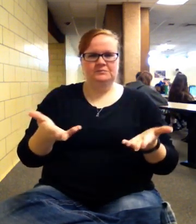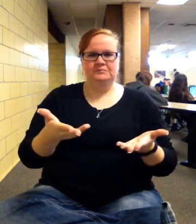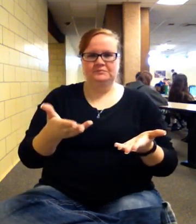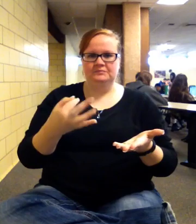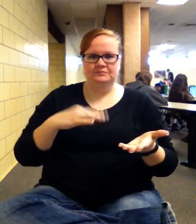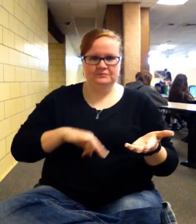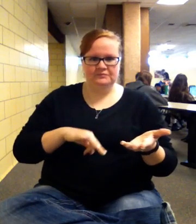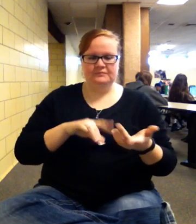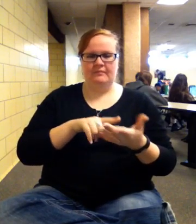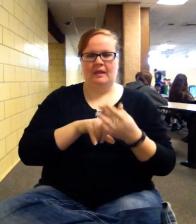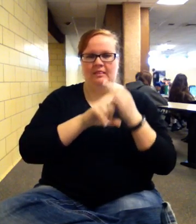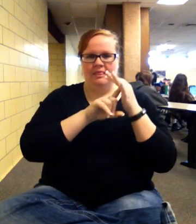unless you show me your work.